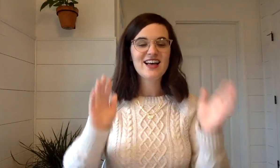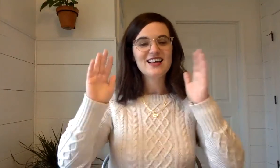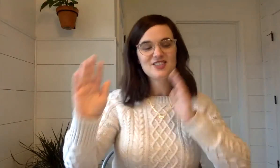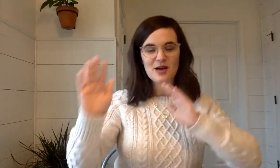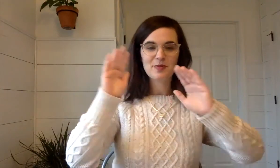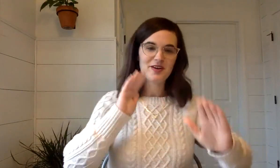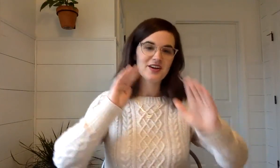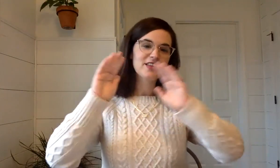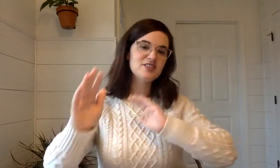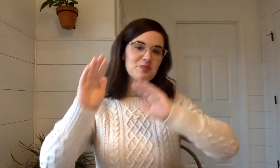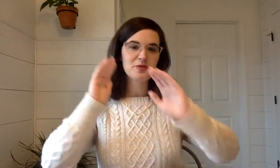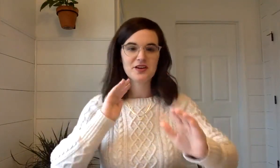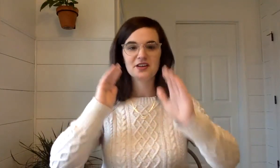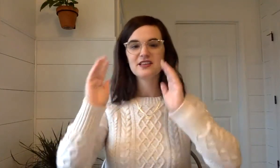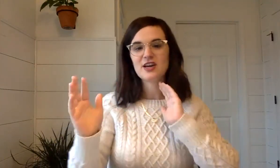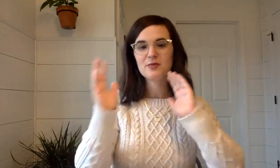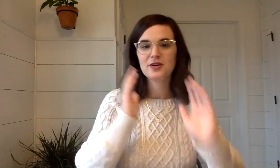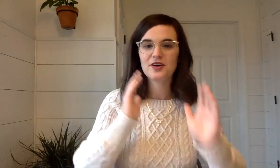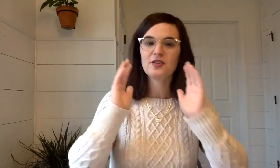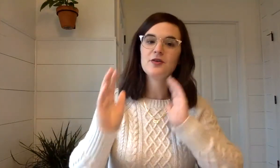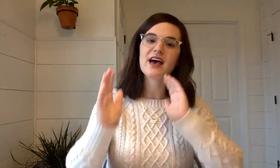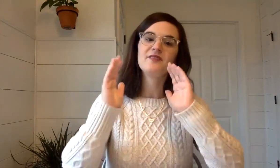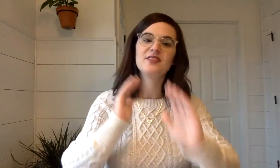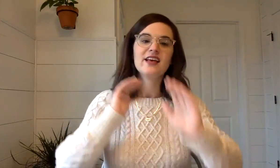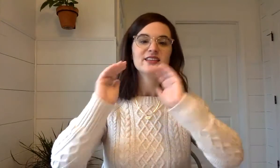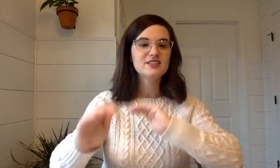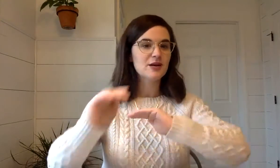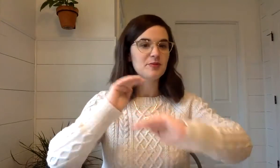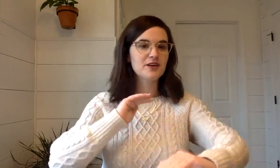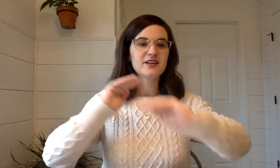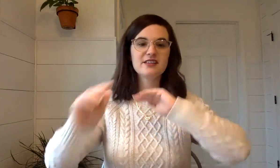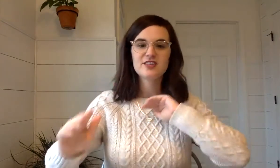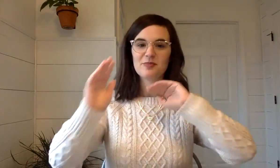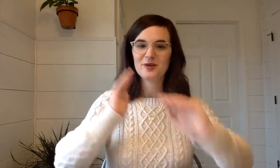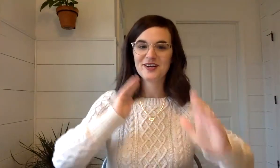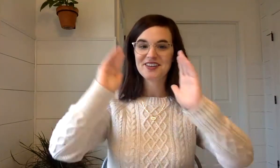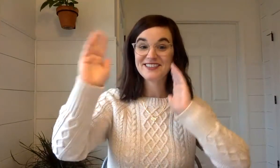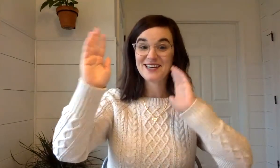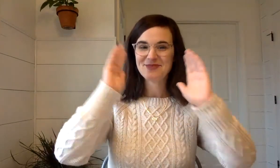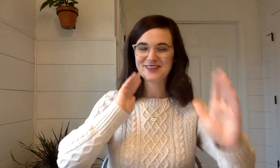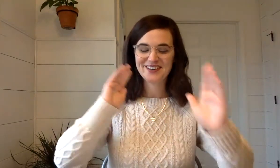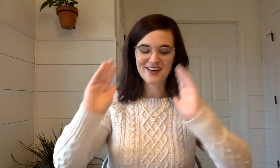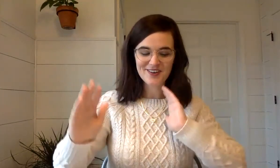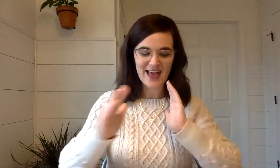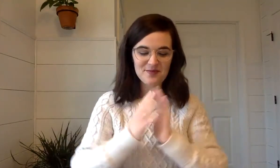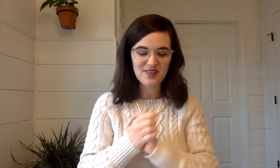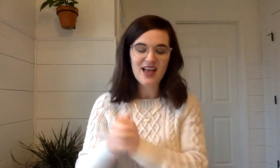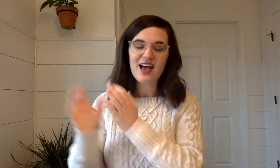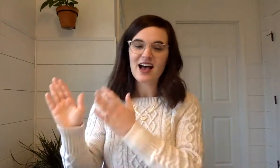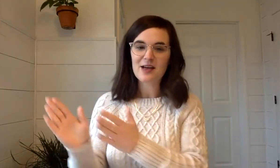Let's chop word. Let's chop word. Let's chop word. Oh, yeah. Let's chop word. Let's chop word. Let's chop word. Oh, yeah. I